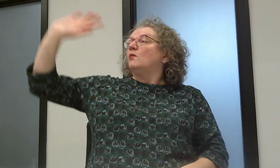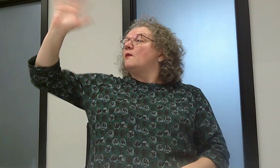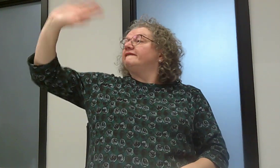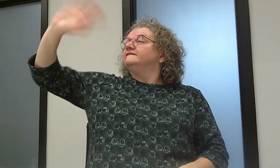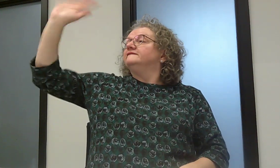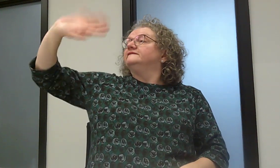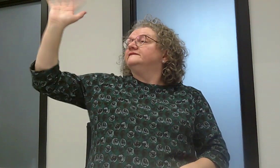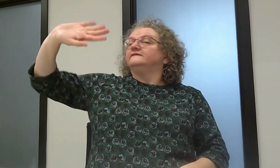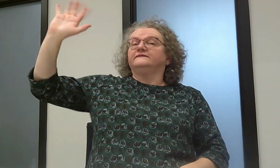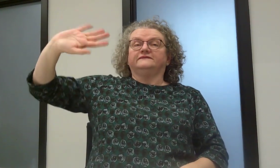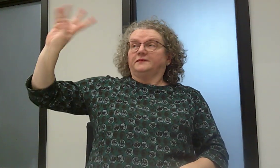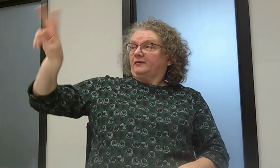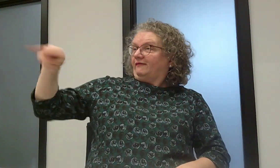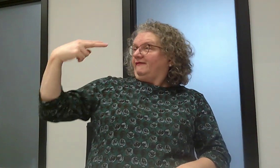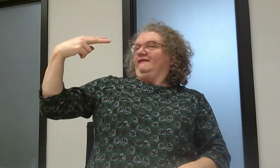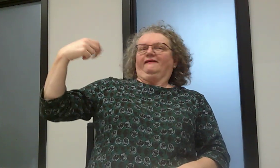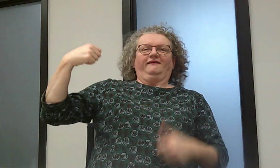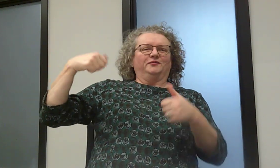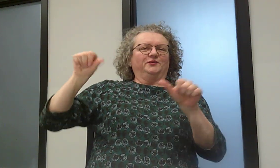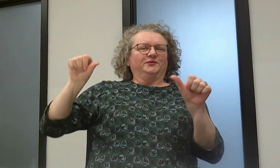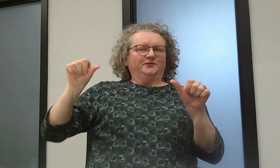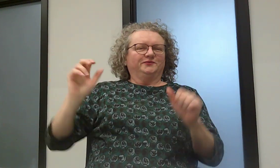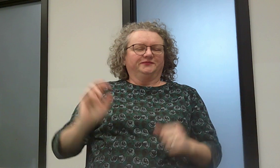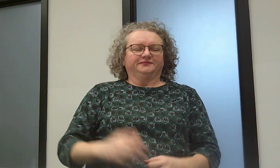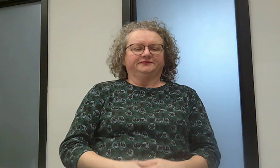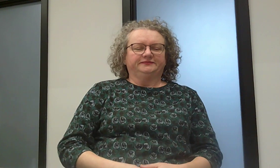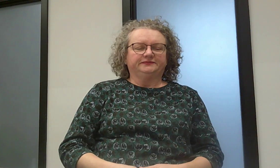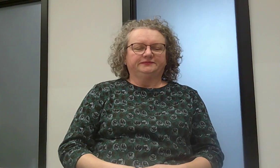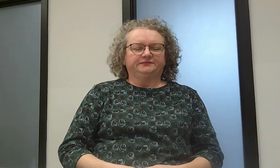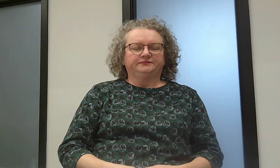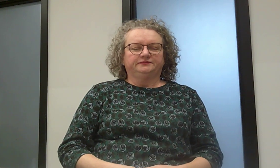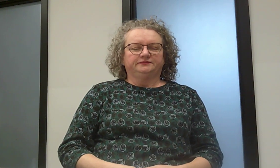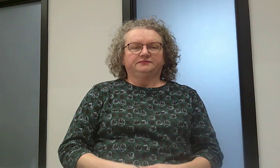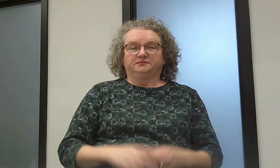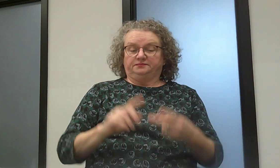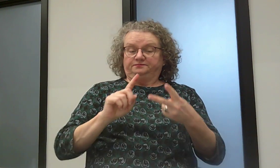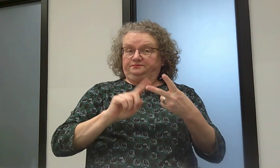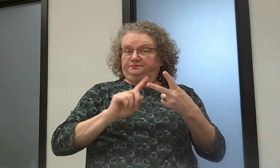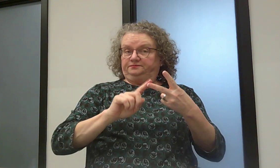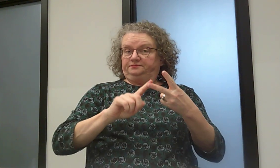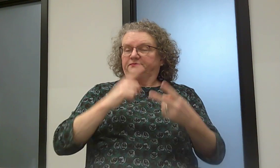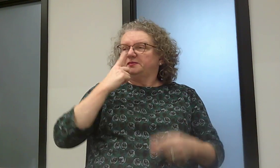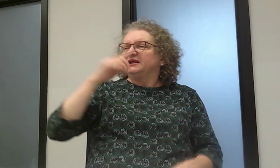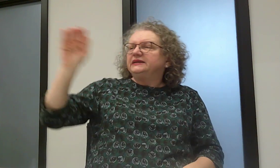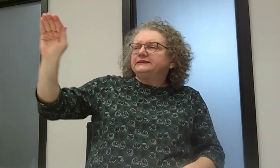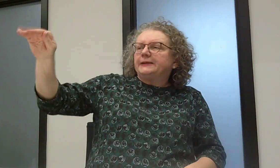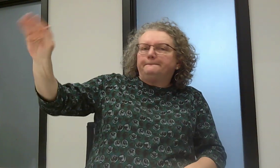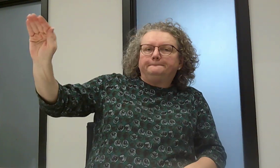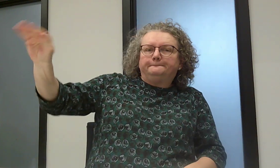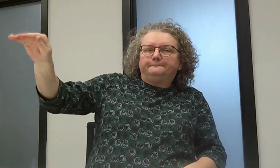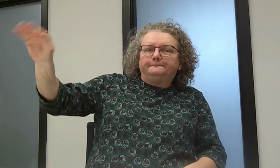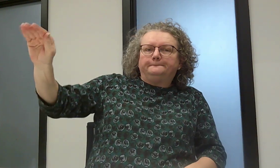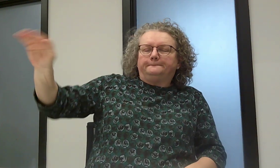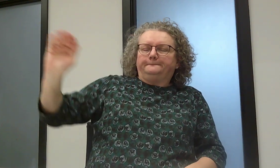firstly wave and then they will look at you secondly tap them